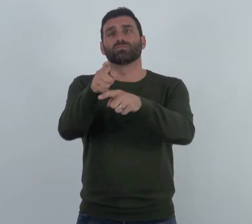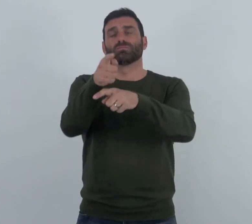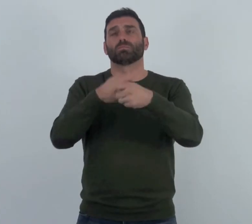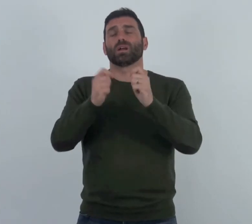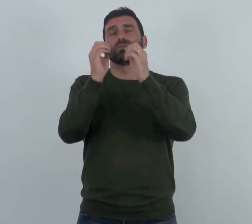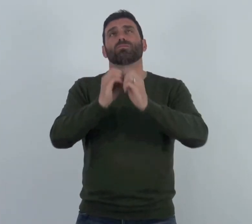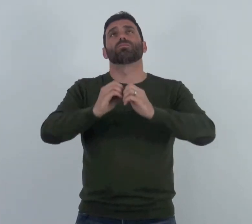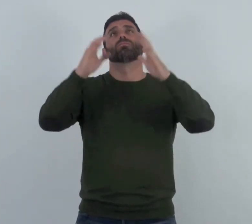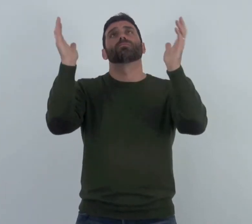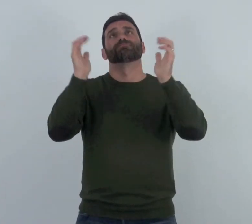will help you.